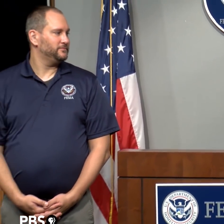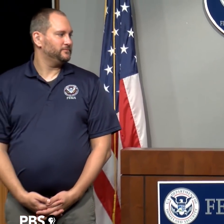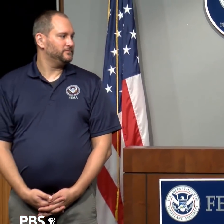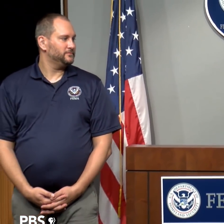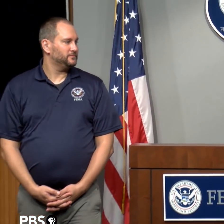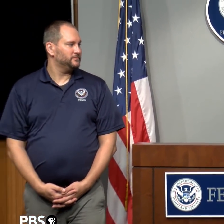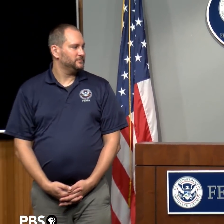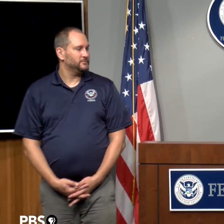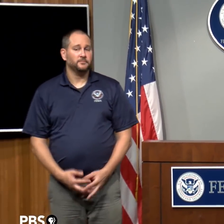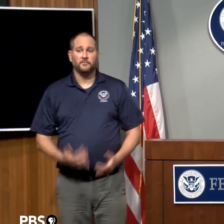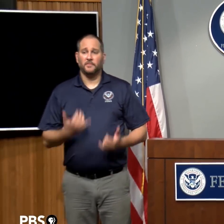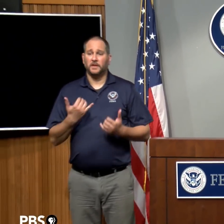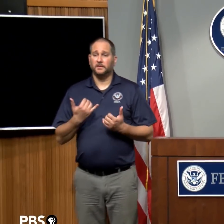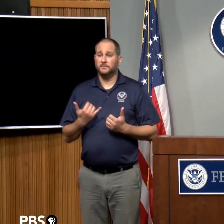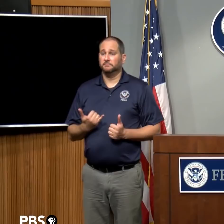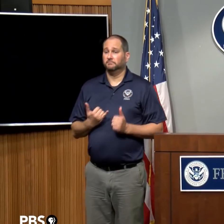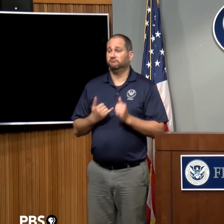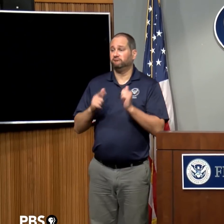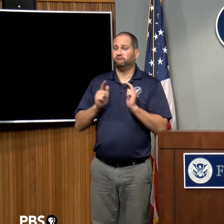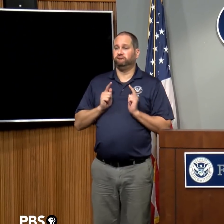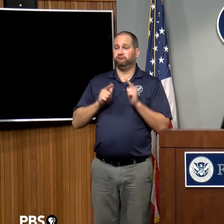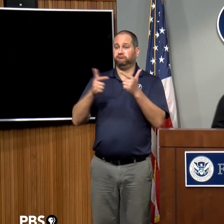I'm going to open it up for Q&A.